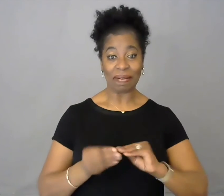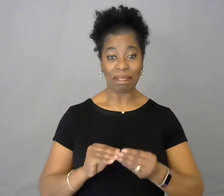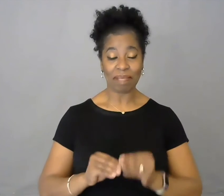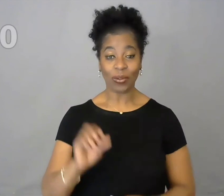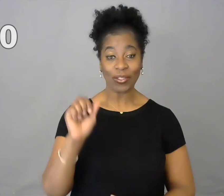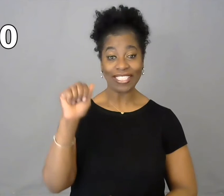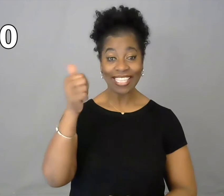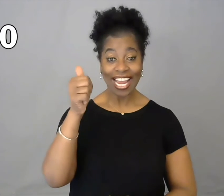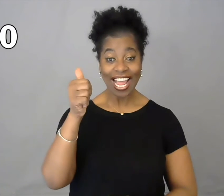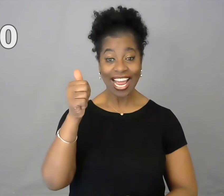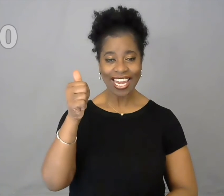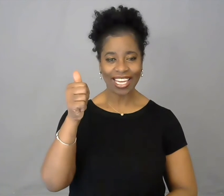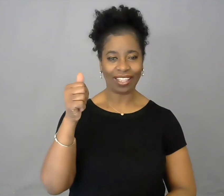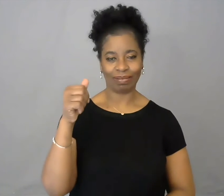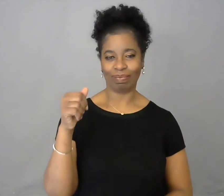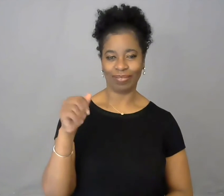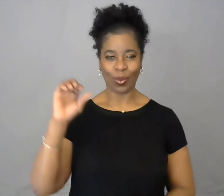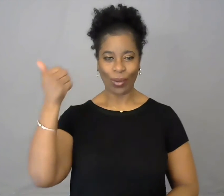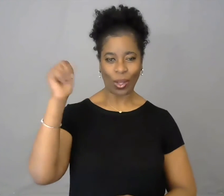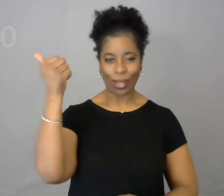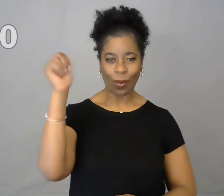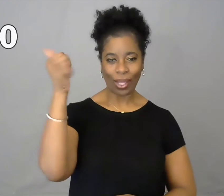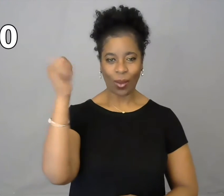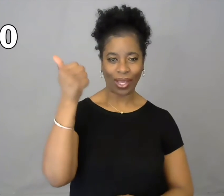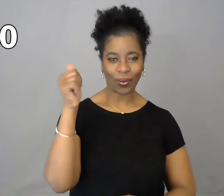For the number ten, well that's a wiggle.